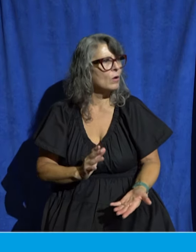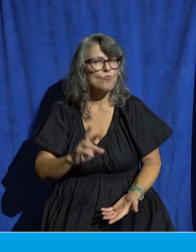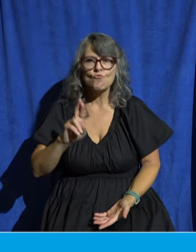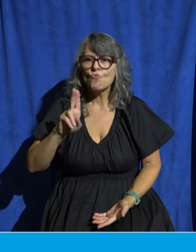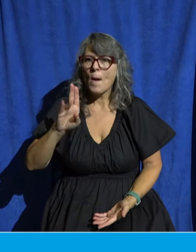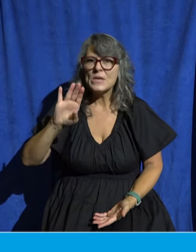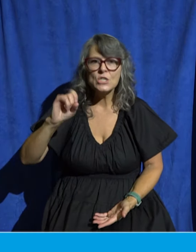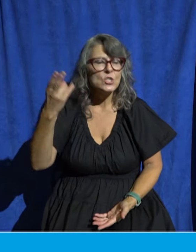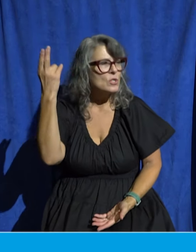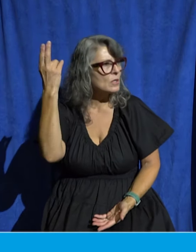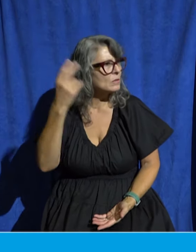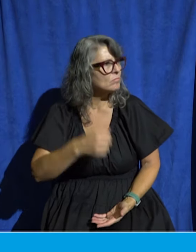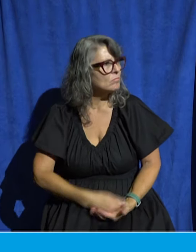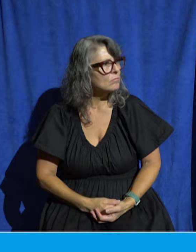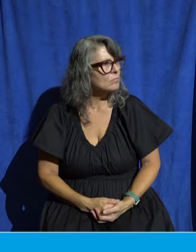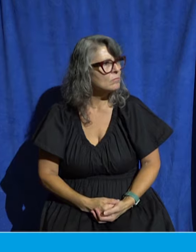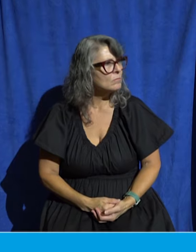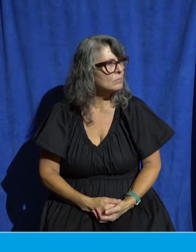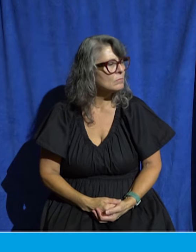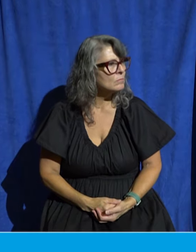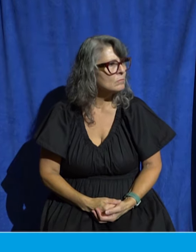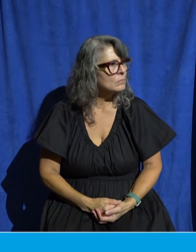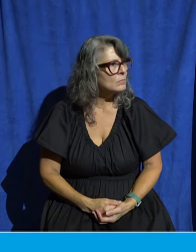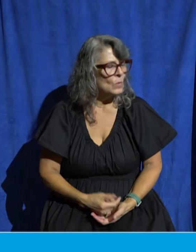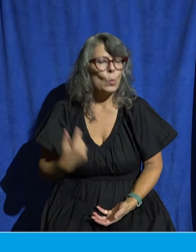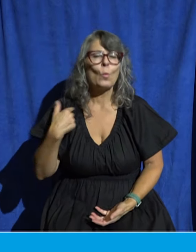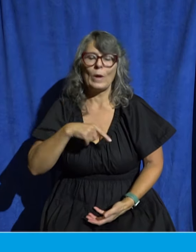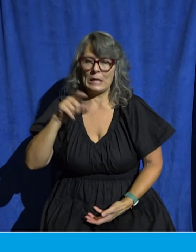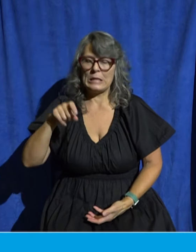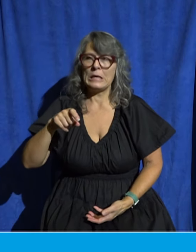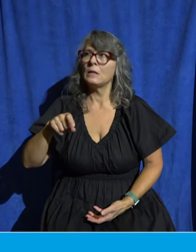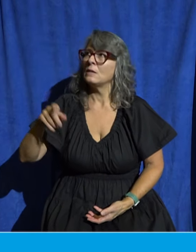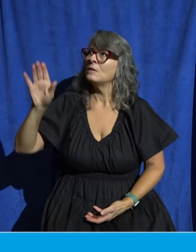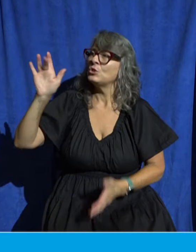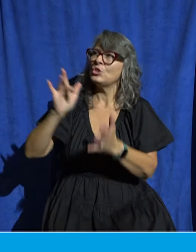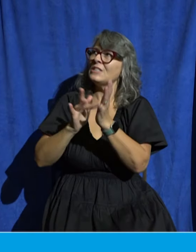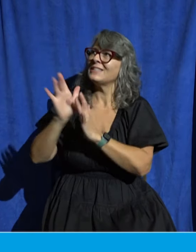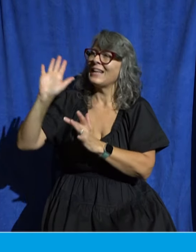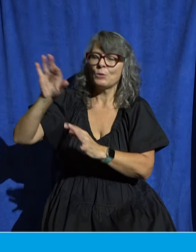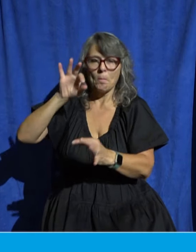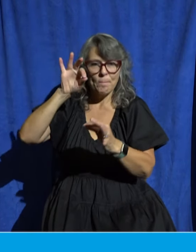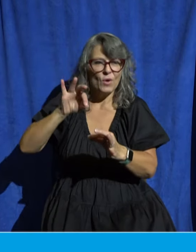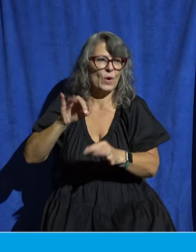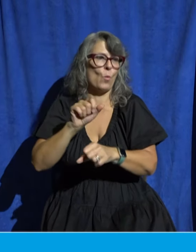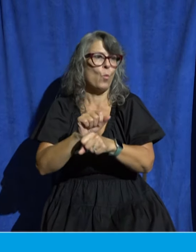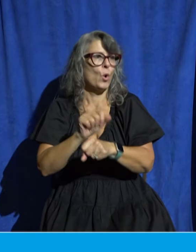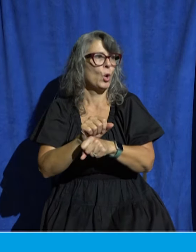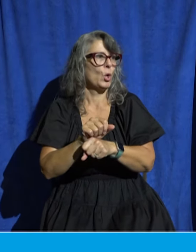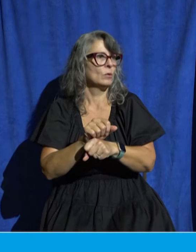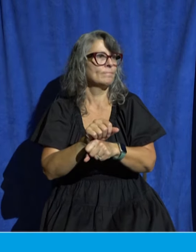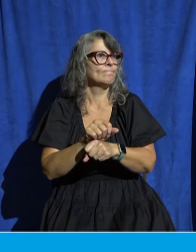You need the perfect work of Jesus on your behalf in order to be reconciled to God and he offers it to you freely.